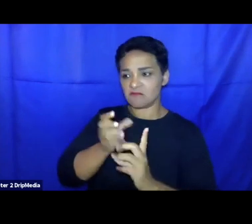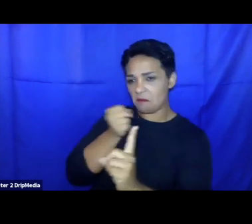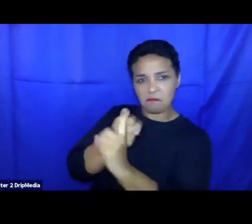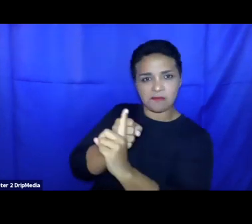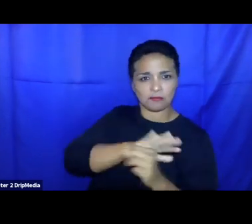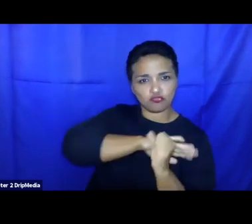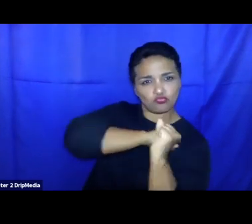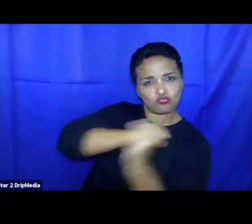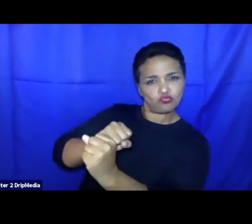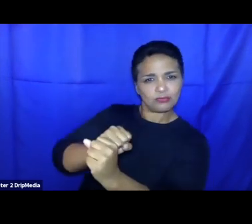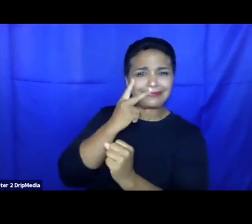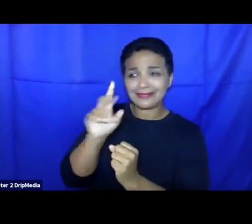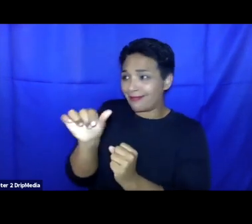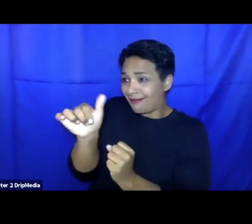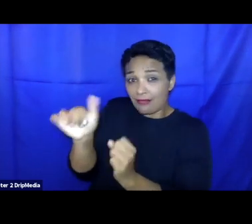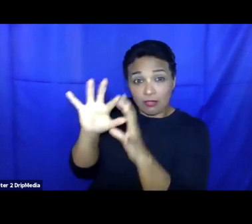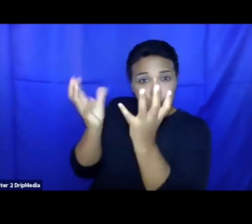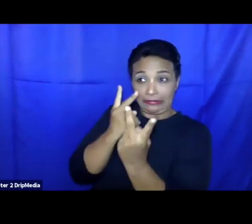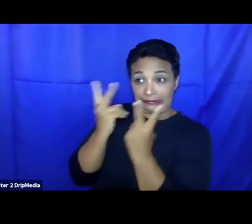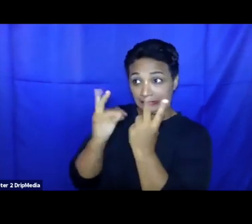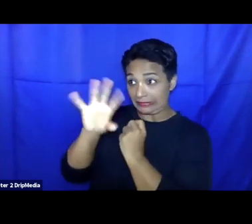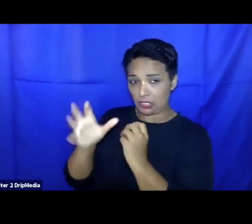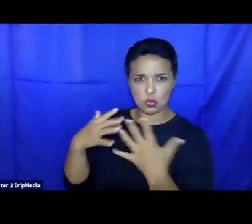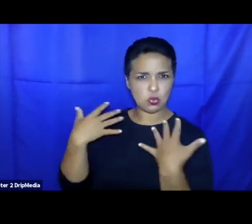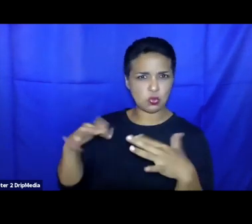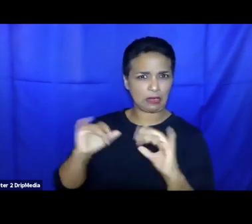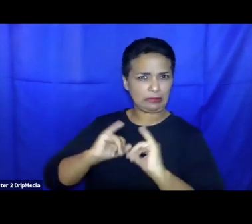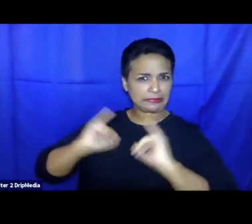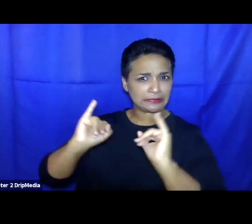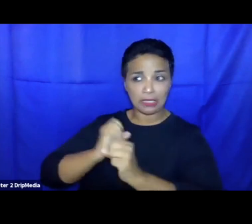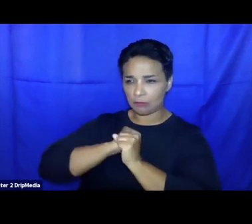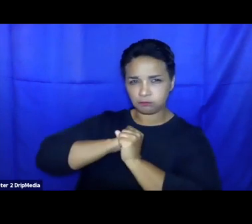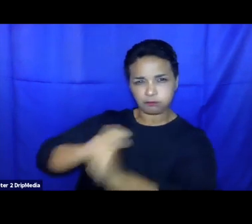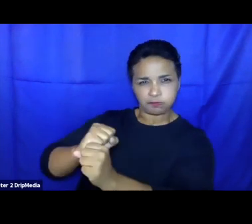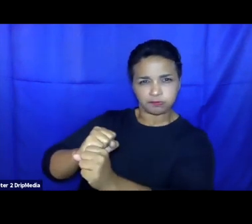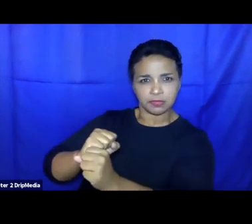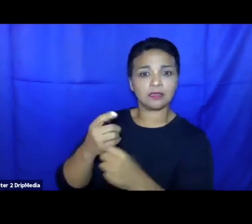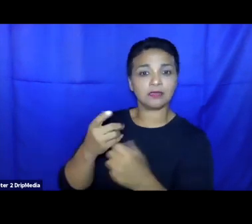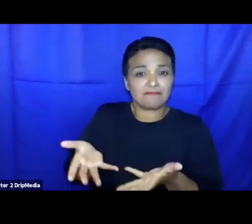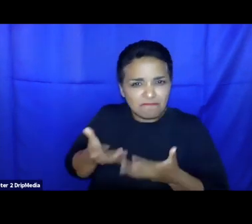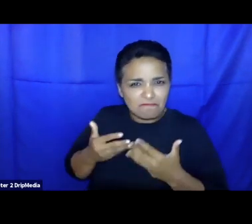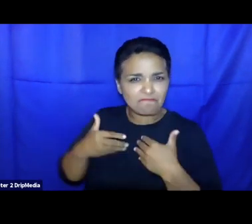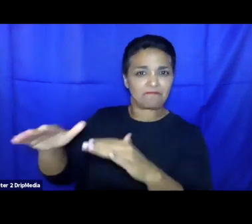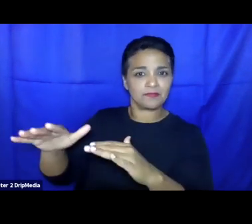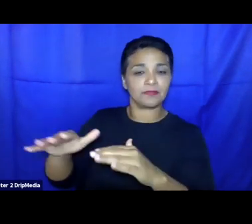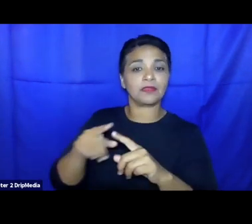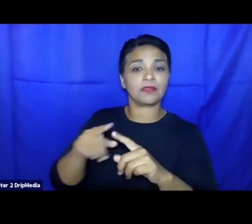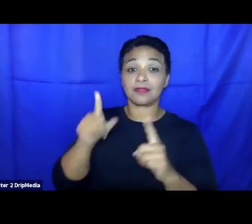see in other parts of the world. And they involve pushing the border out and preventing people from getting on planes